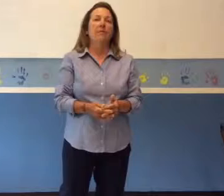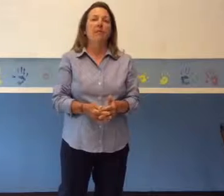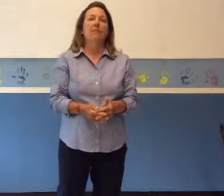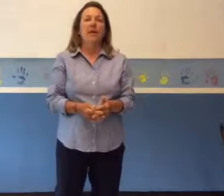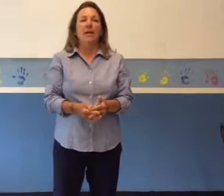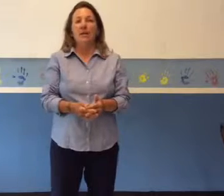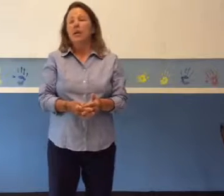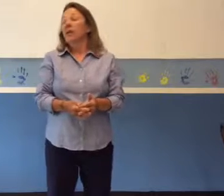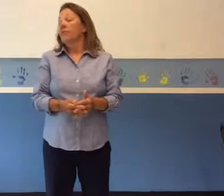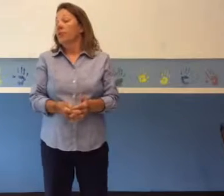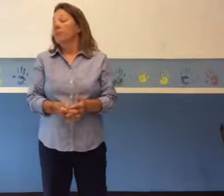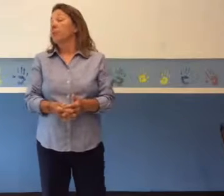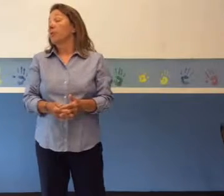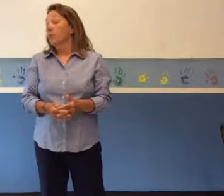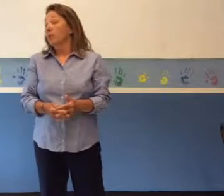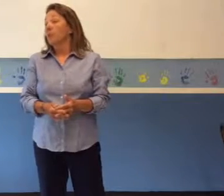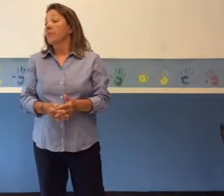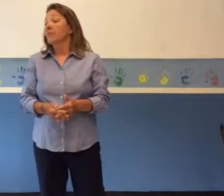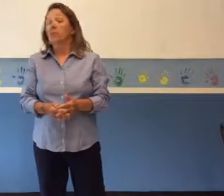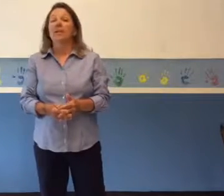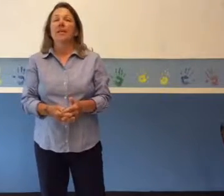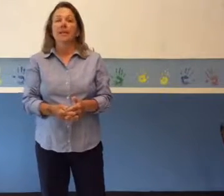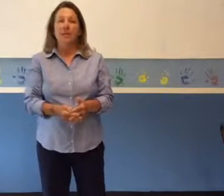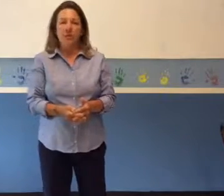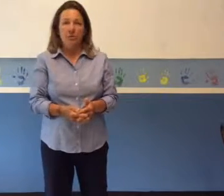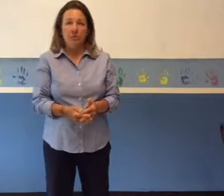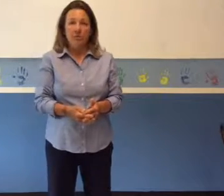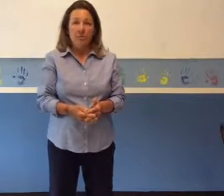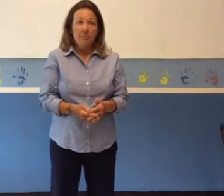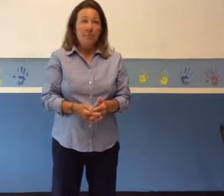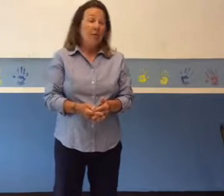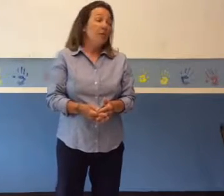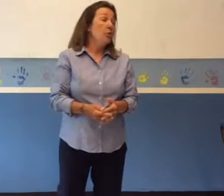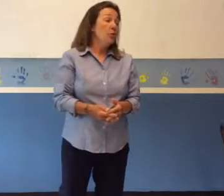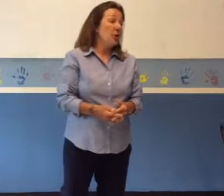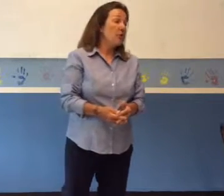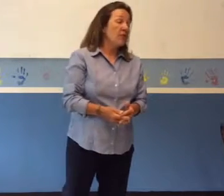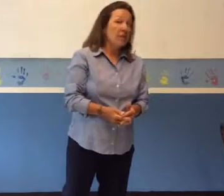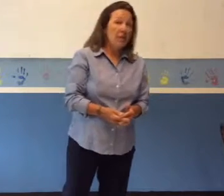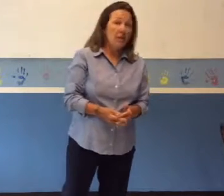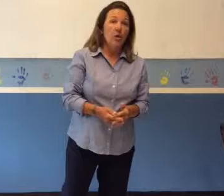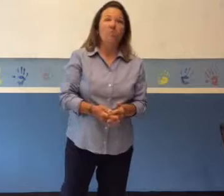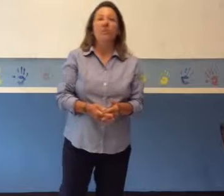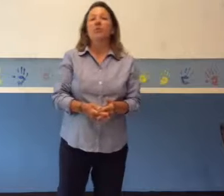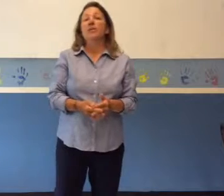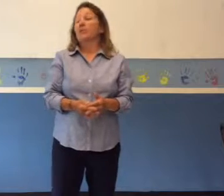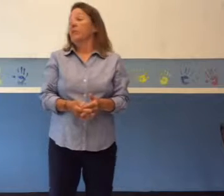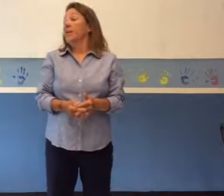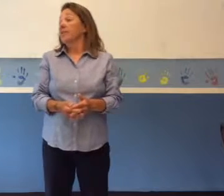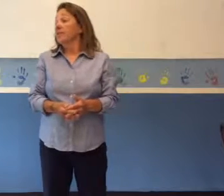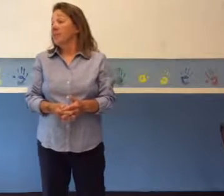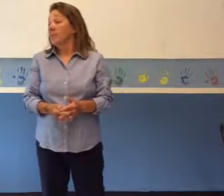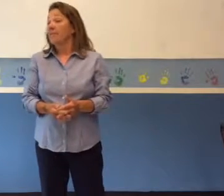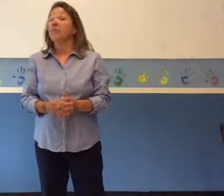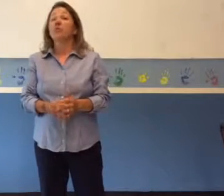ever fired for performance-related issues. In New York City alone, between 2007 and